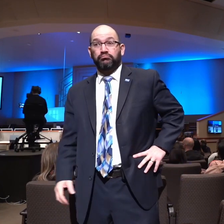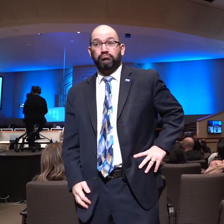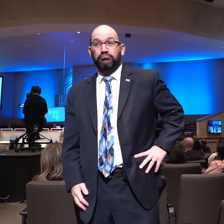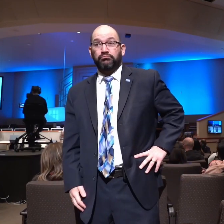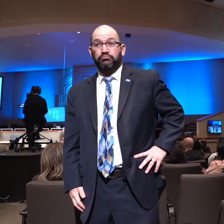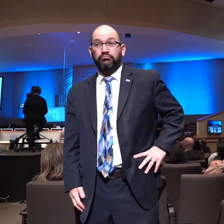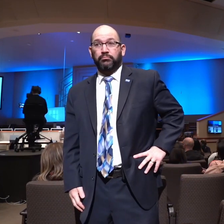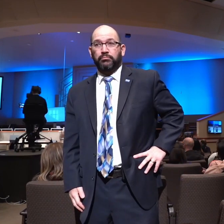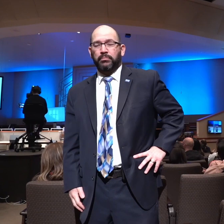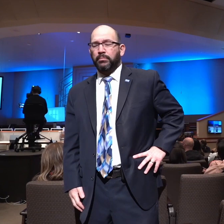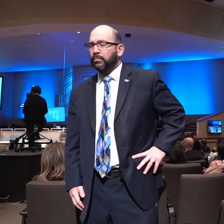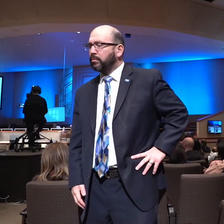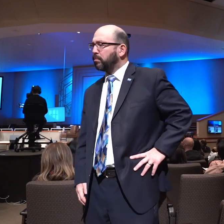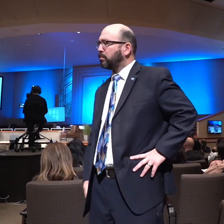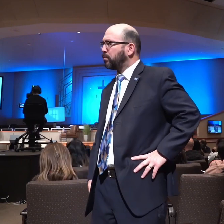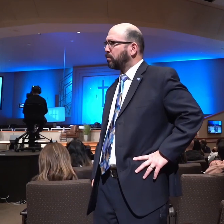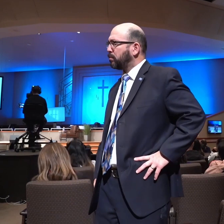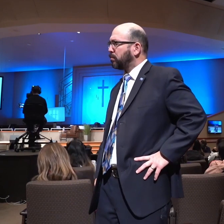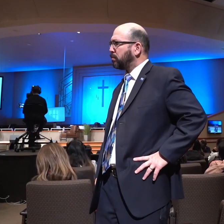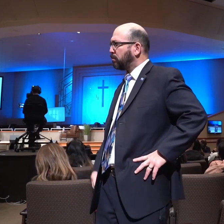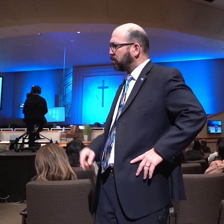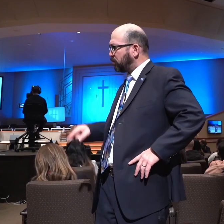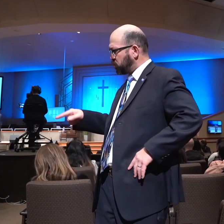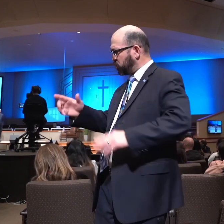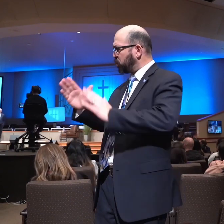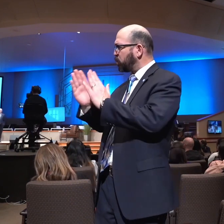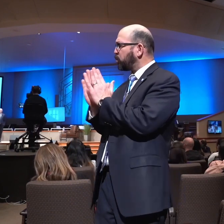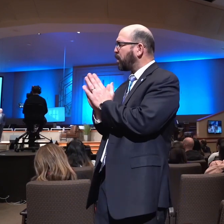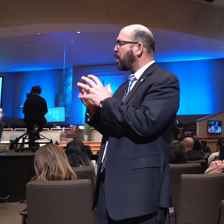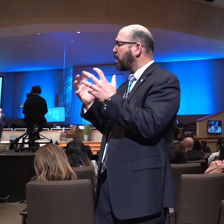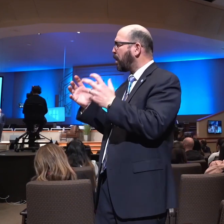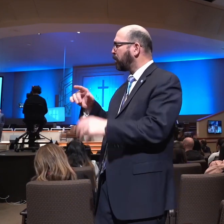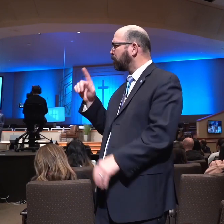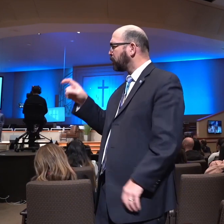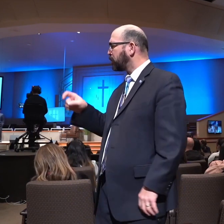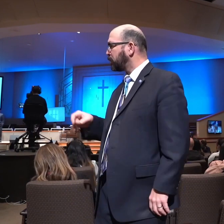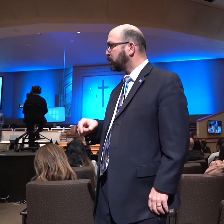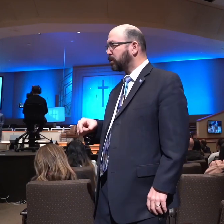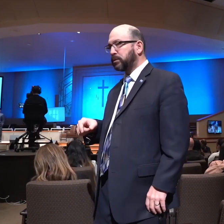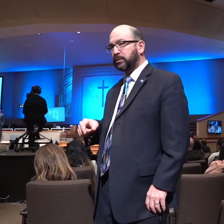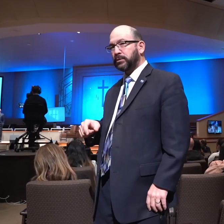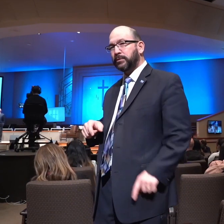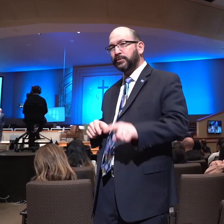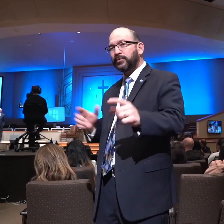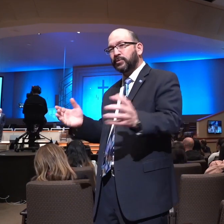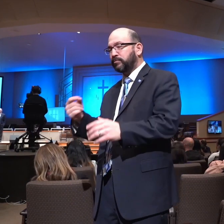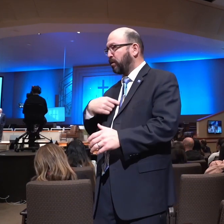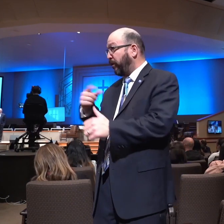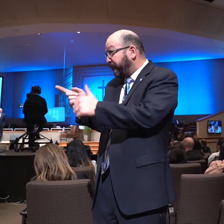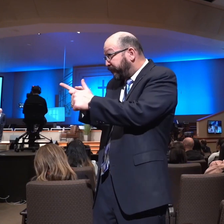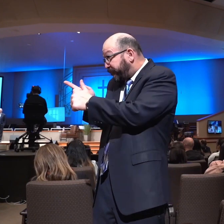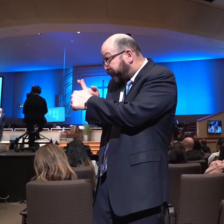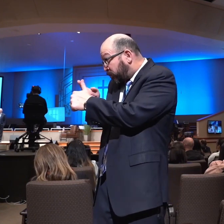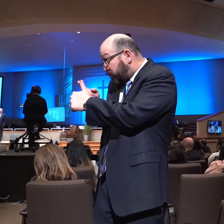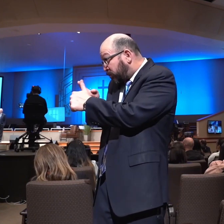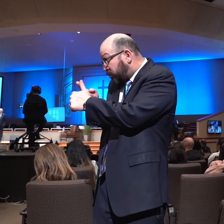Tell me about your prayer life. And he challenged me that first of all, you need to pray.